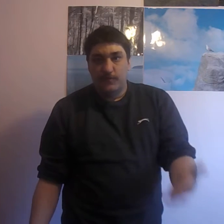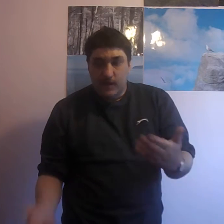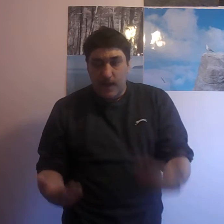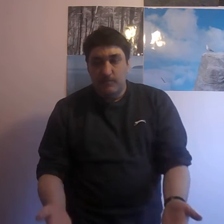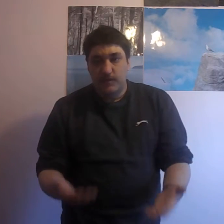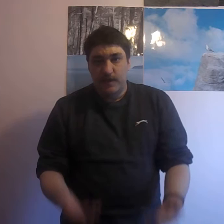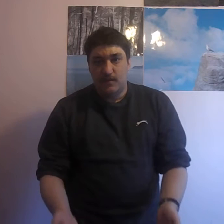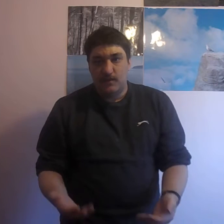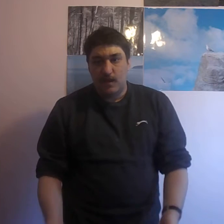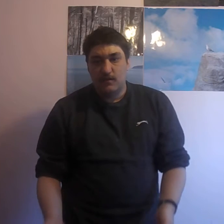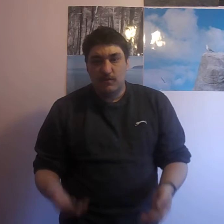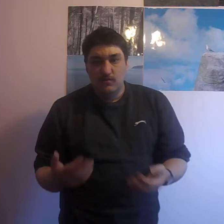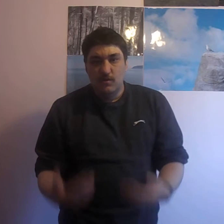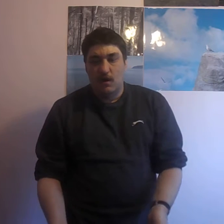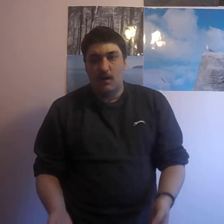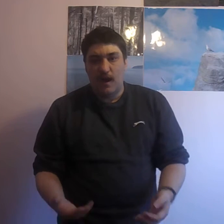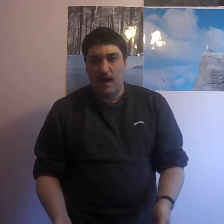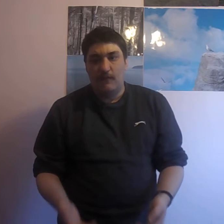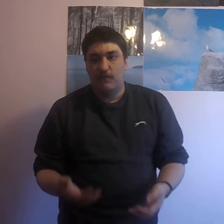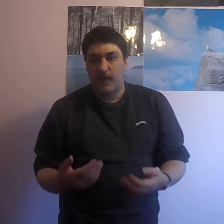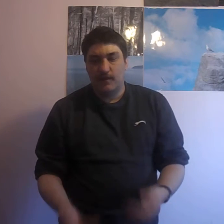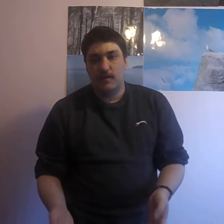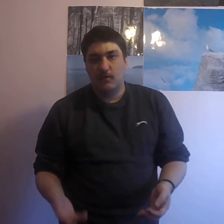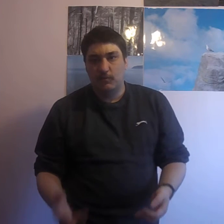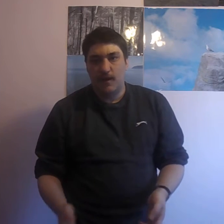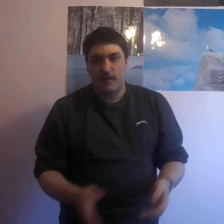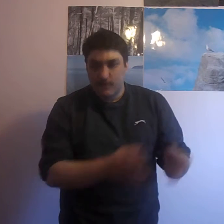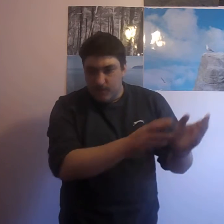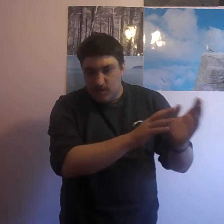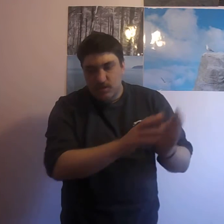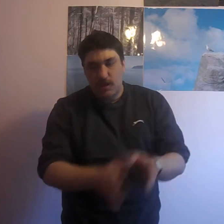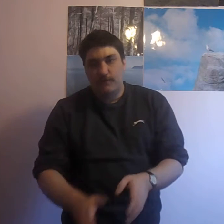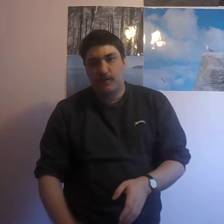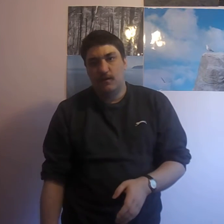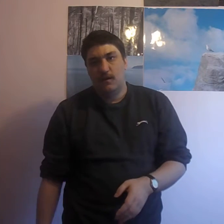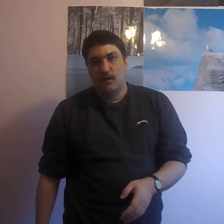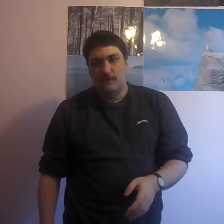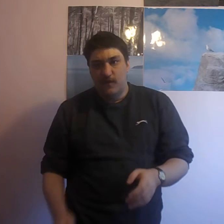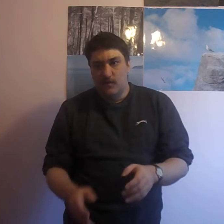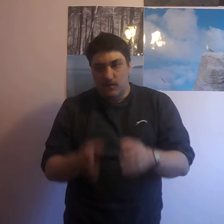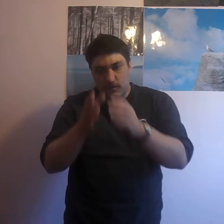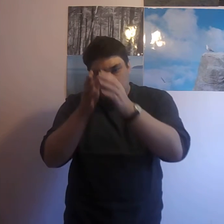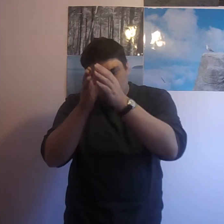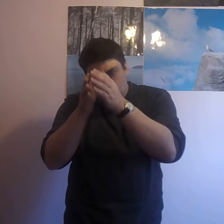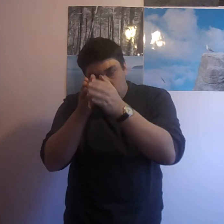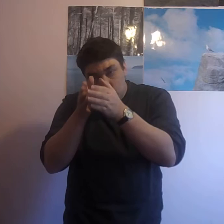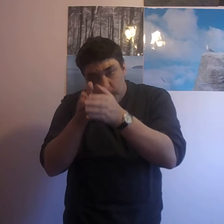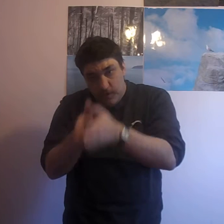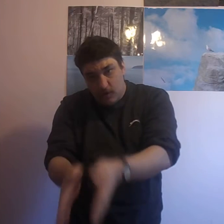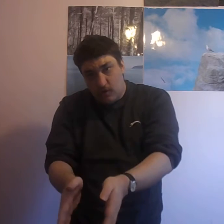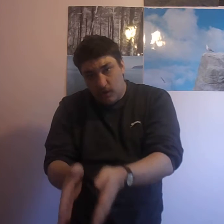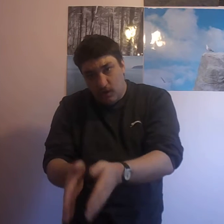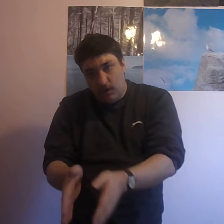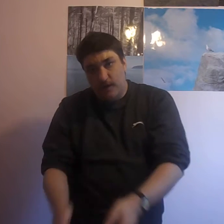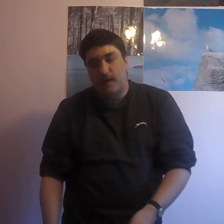games these days do not have that single player. There is this shift in focus to pure online. Now,